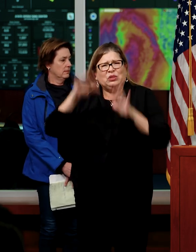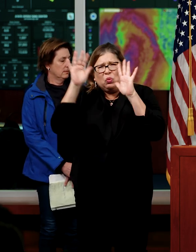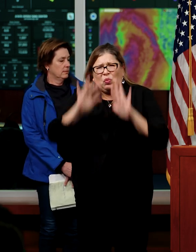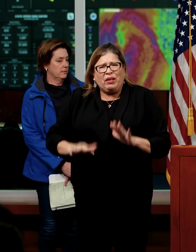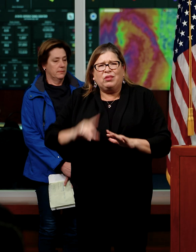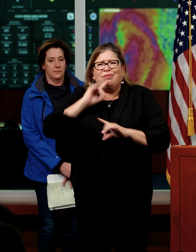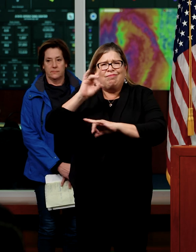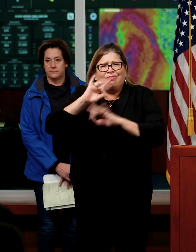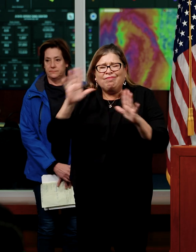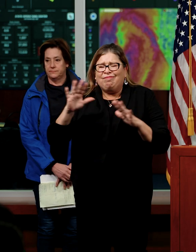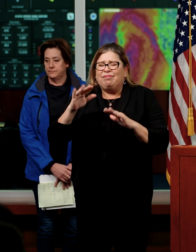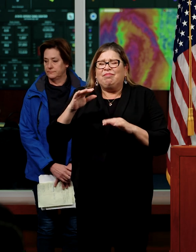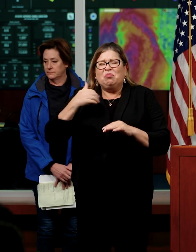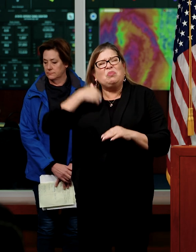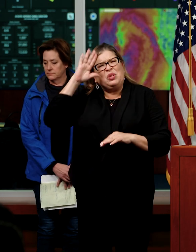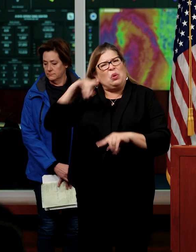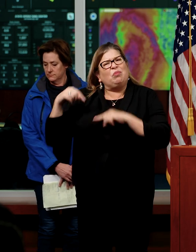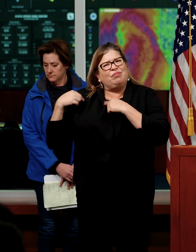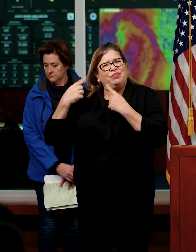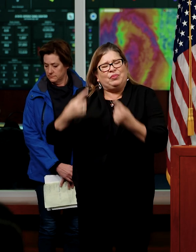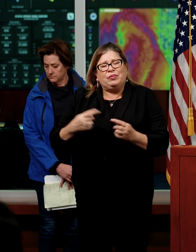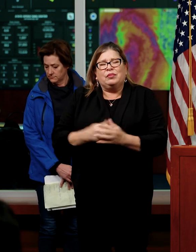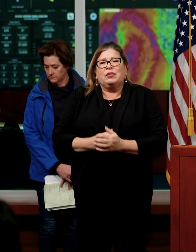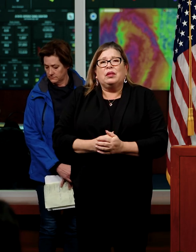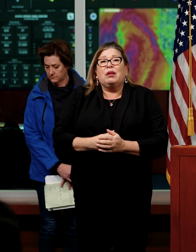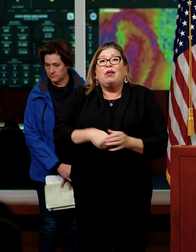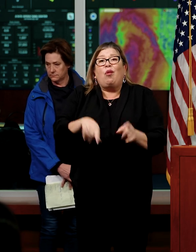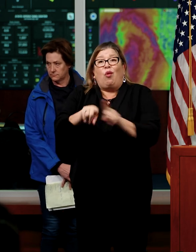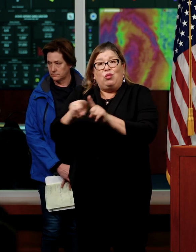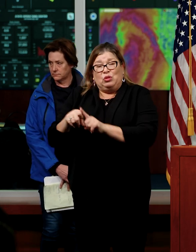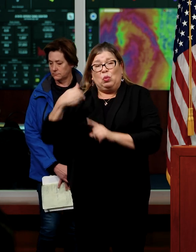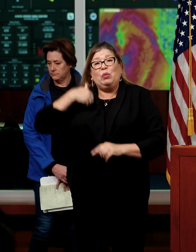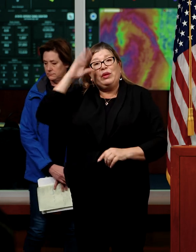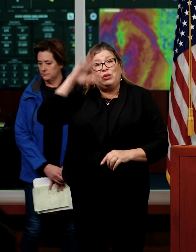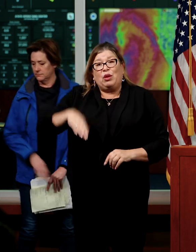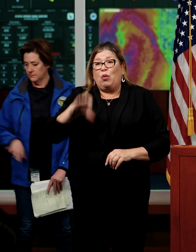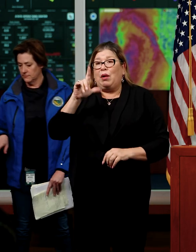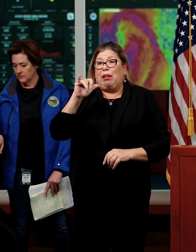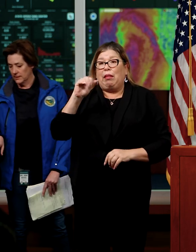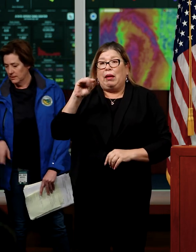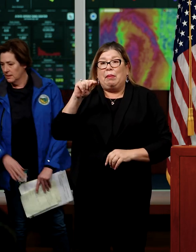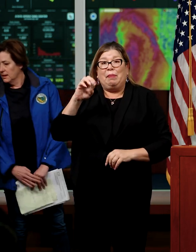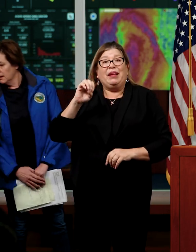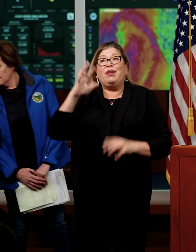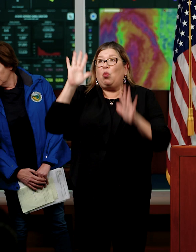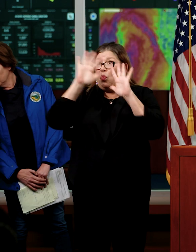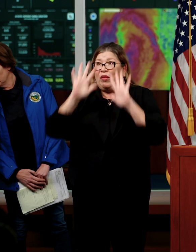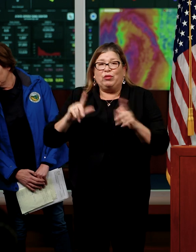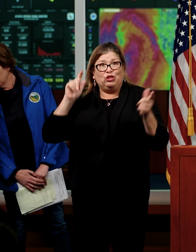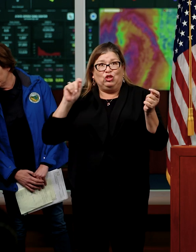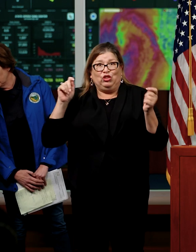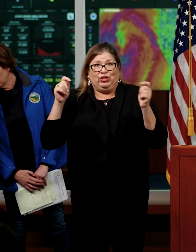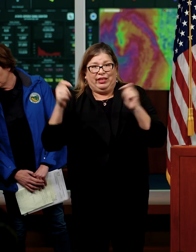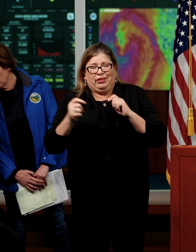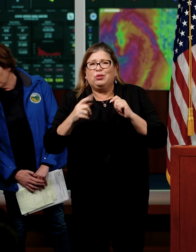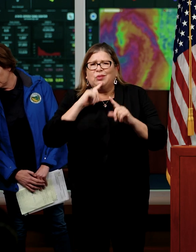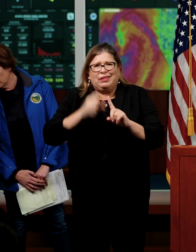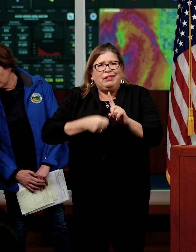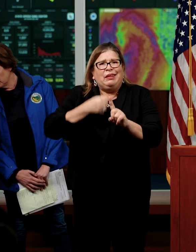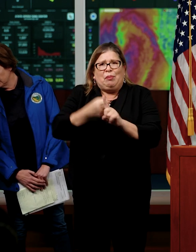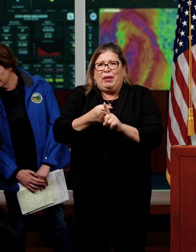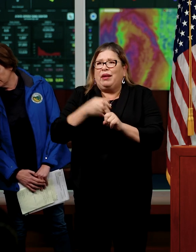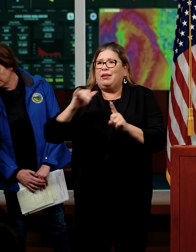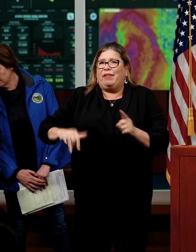At the same time, we know that climate change is supercharging this extreme weather. We find ourselves in the third year